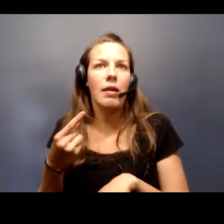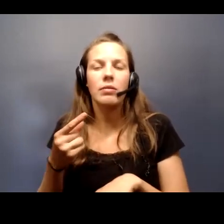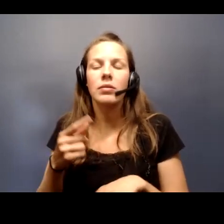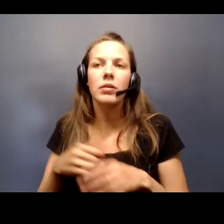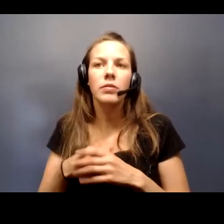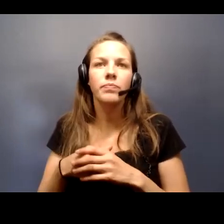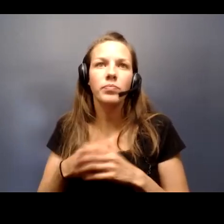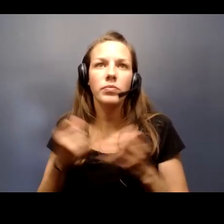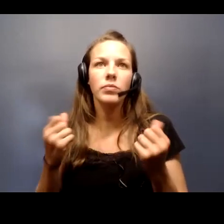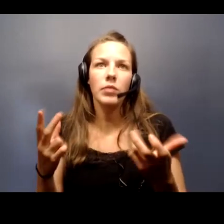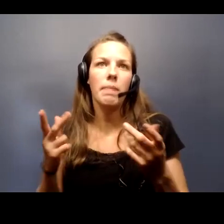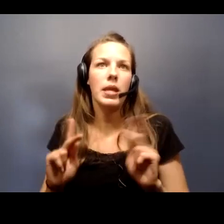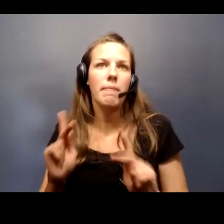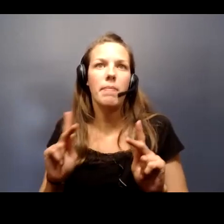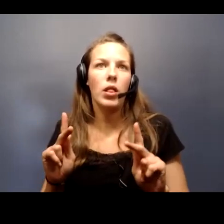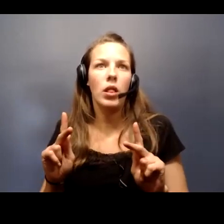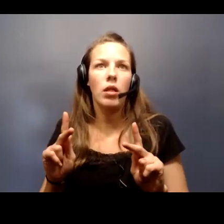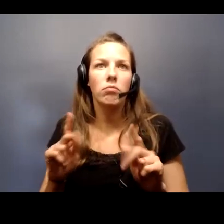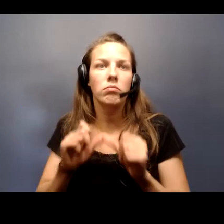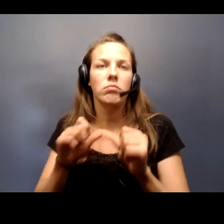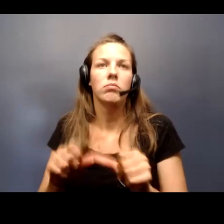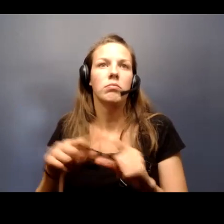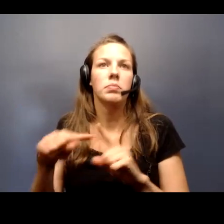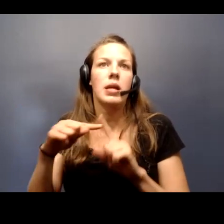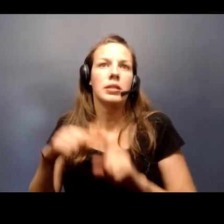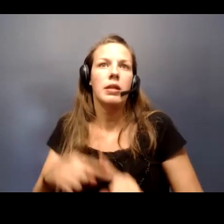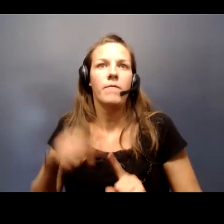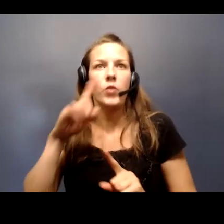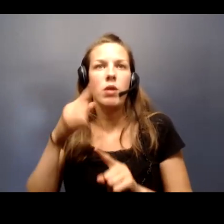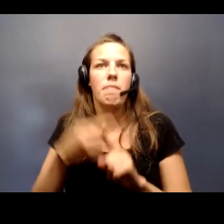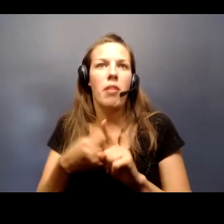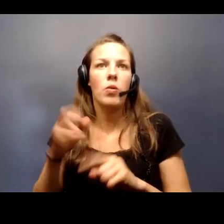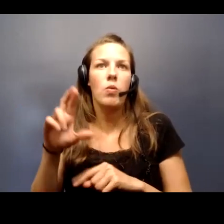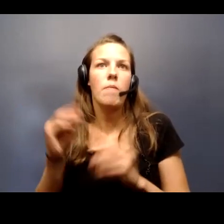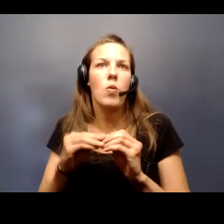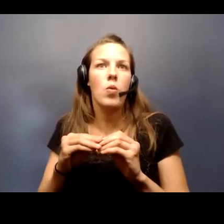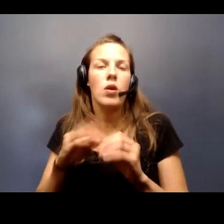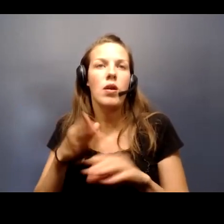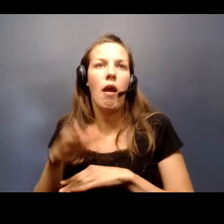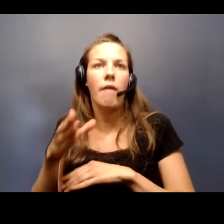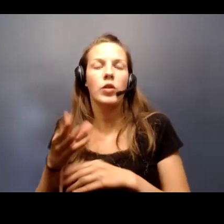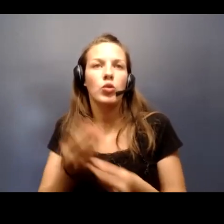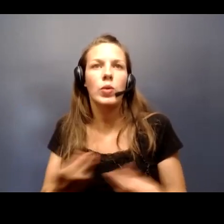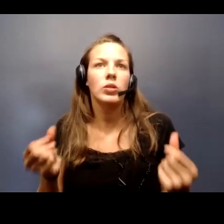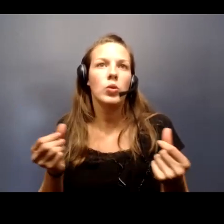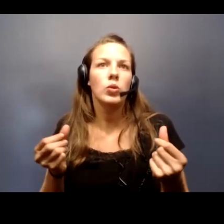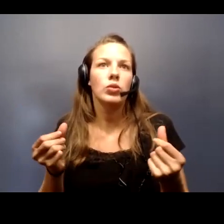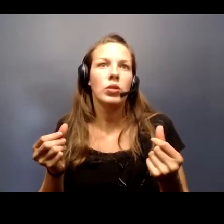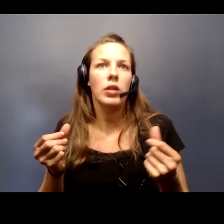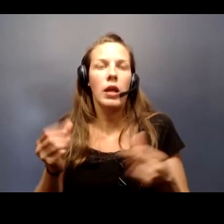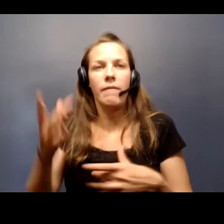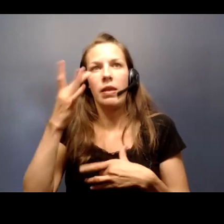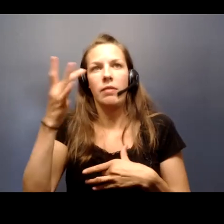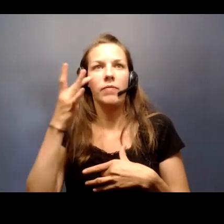many people are persistently positive for a month or more after resolution of infection.